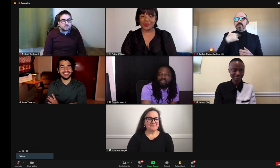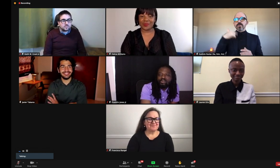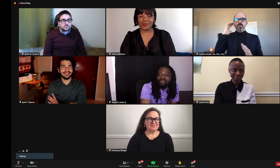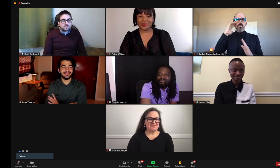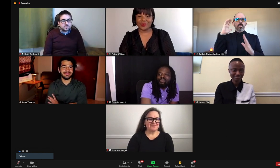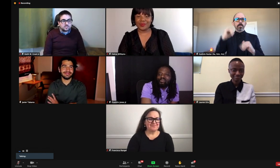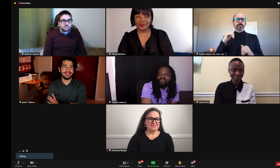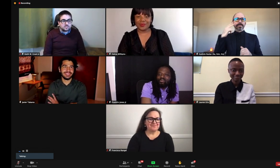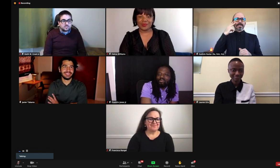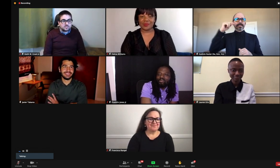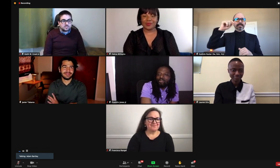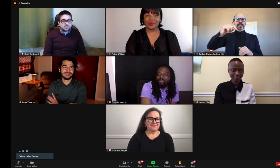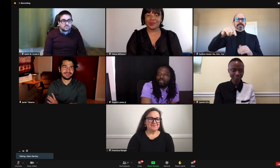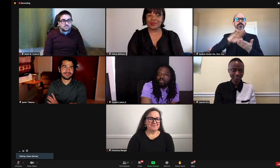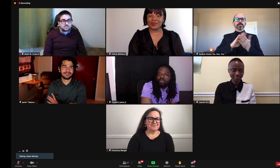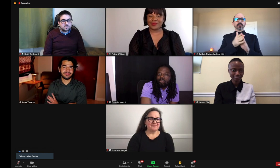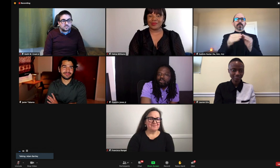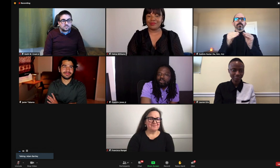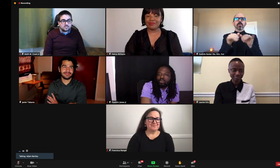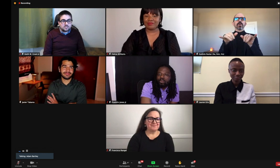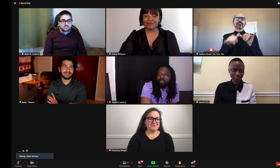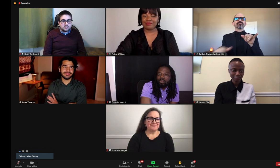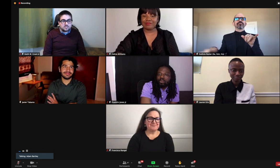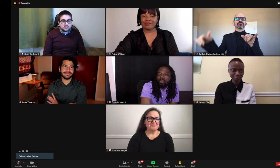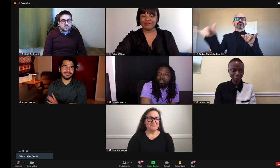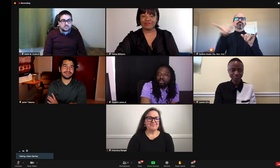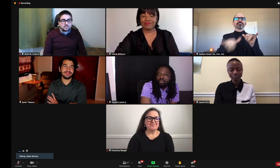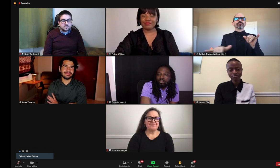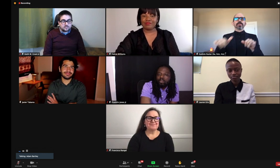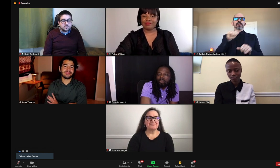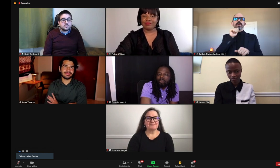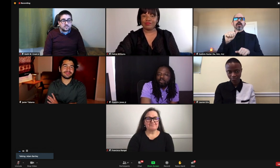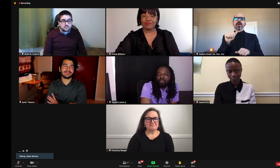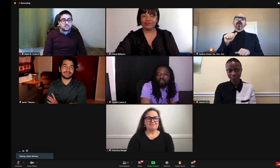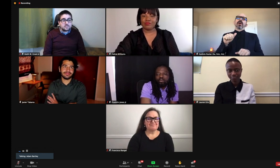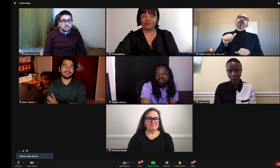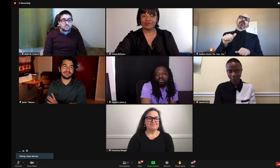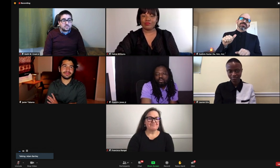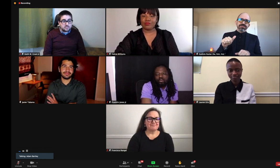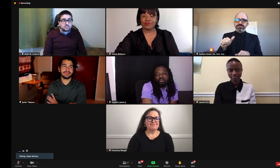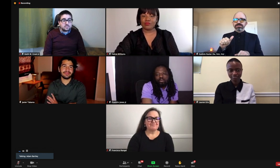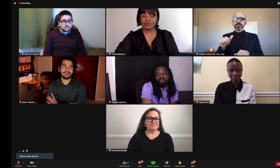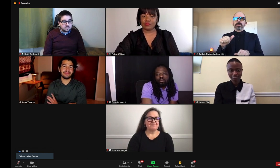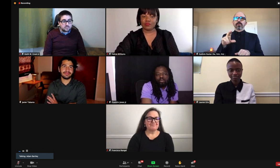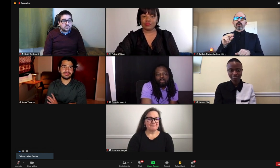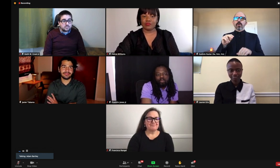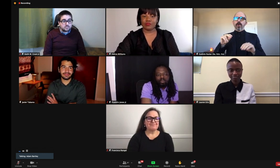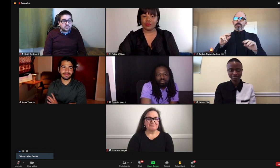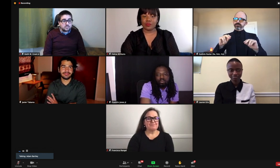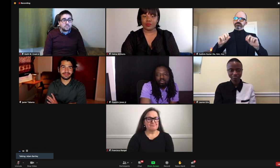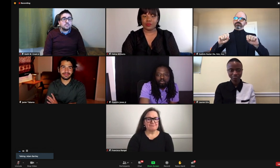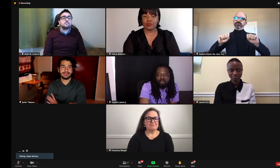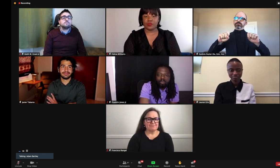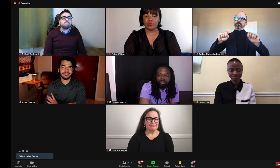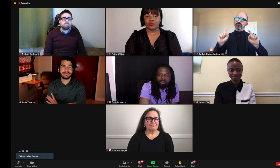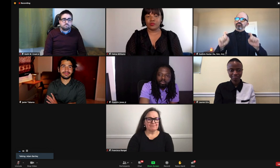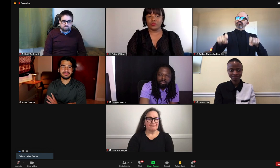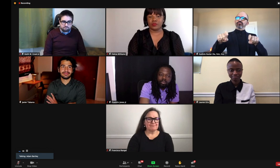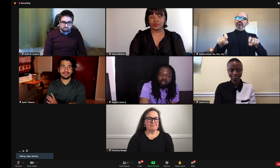Thank you. I really hope to see this kind of project become the norm, not the exception to the rule and not something